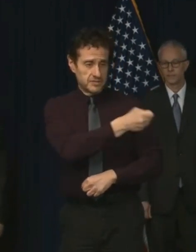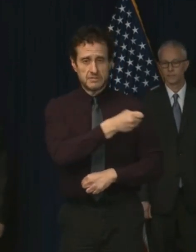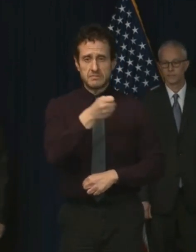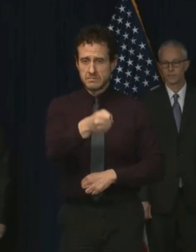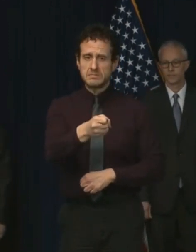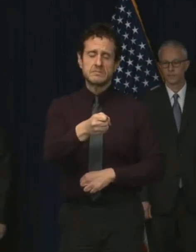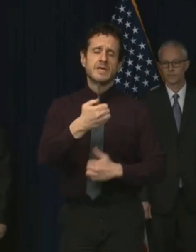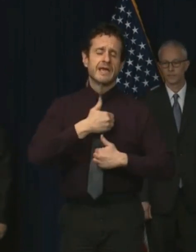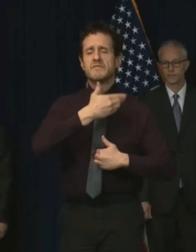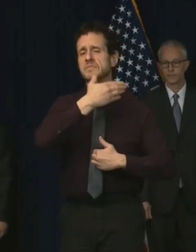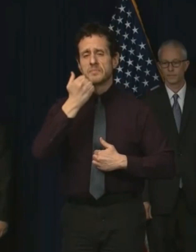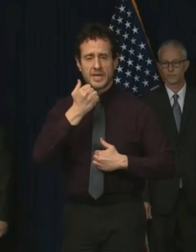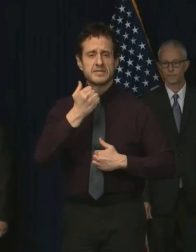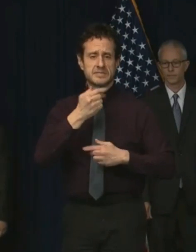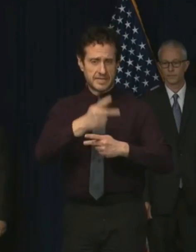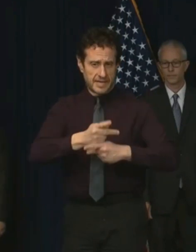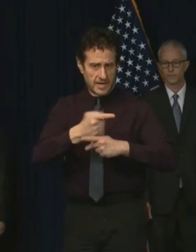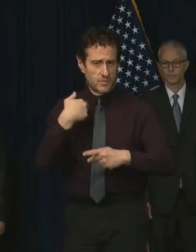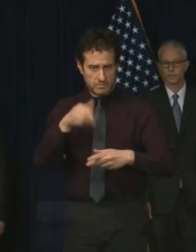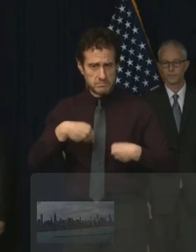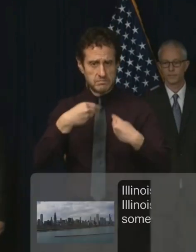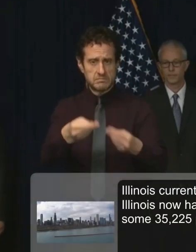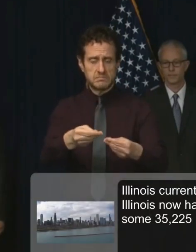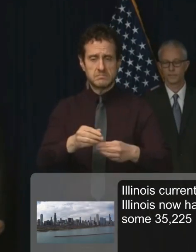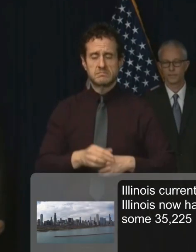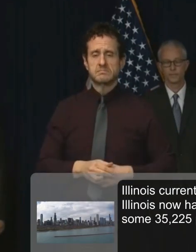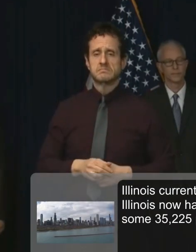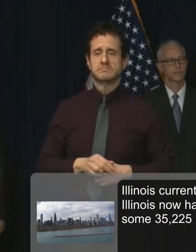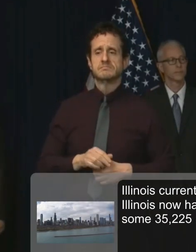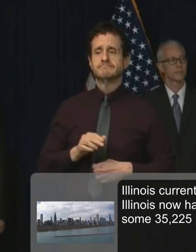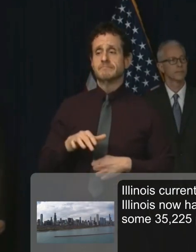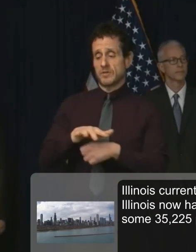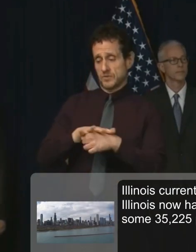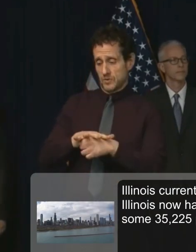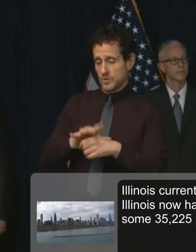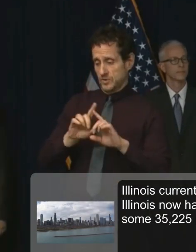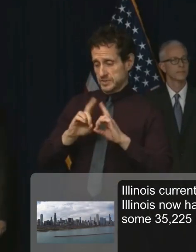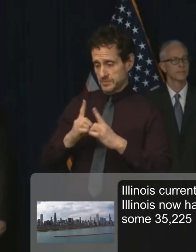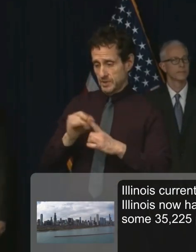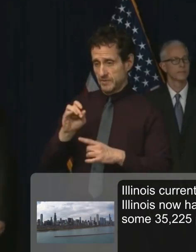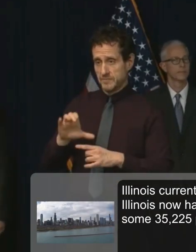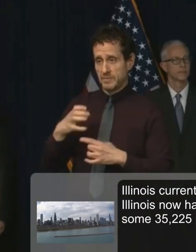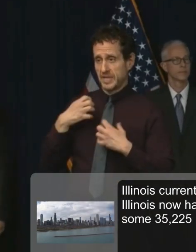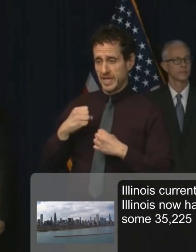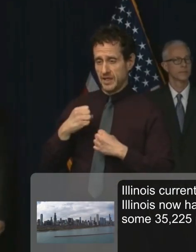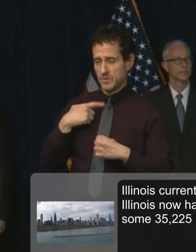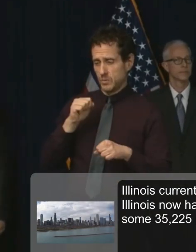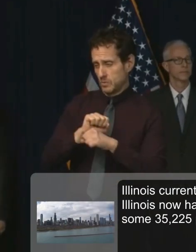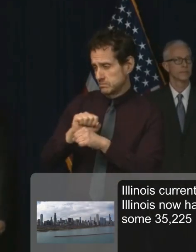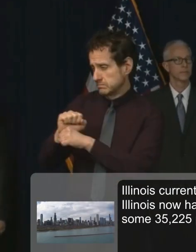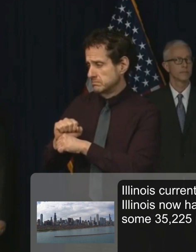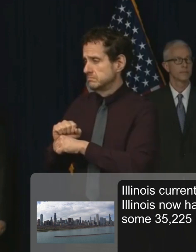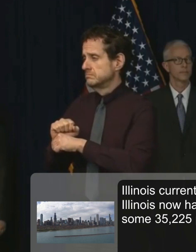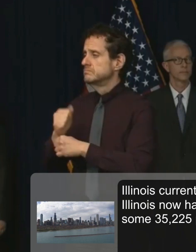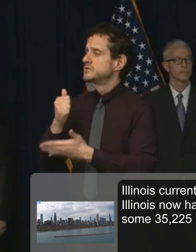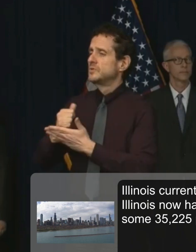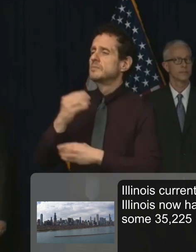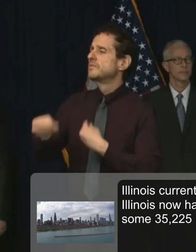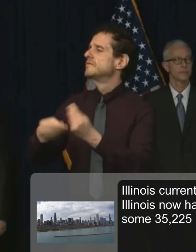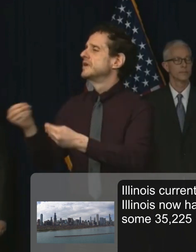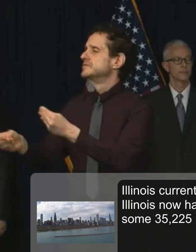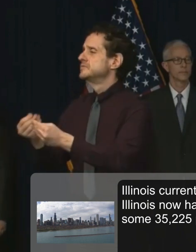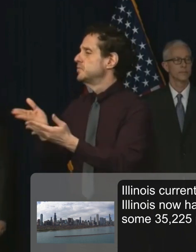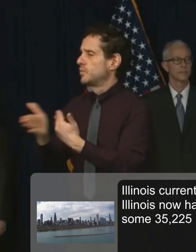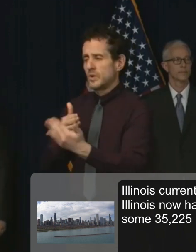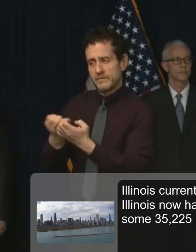best care that we can provide, and we will work with local departments of public health to get you all the equipment and support that we can.